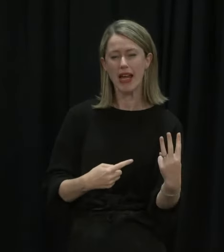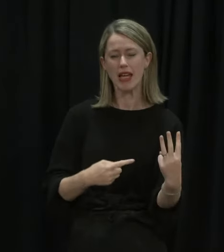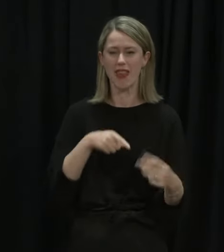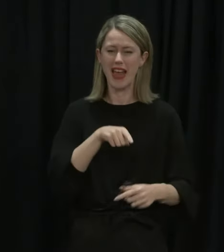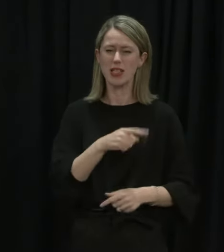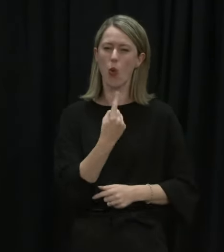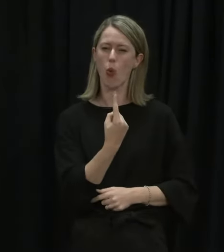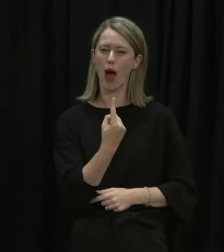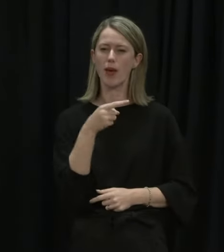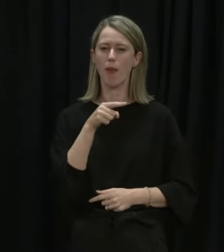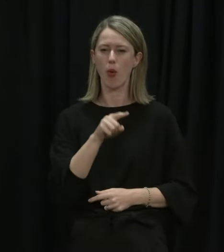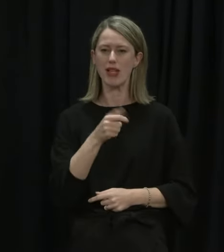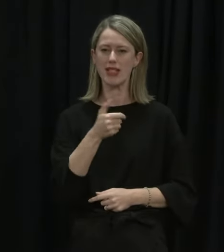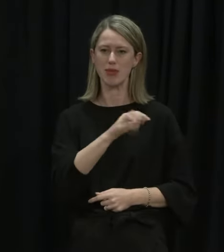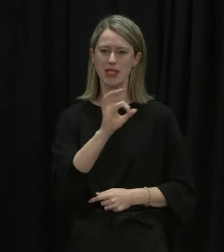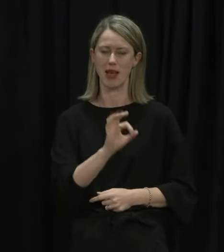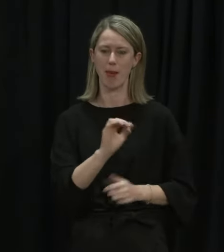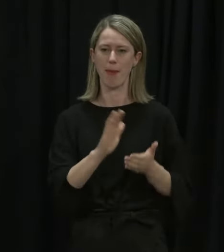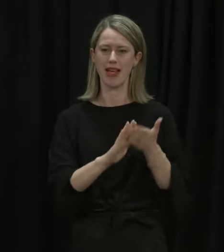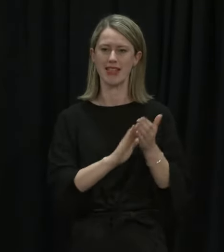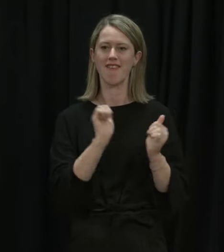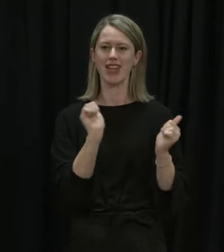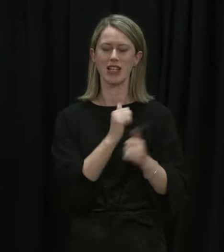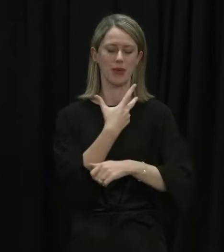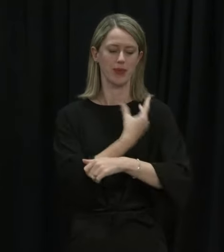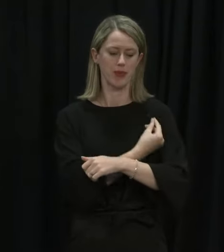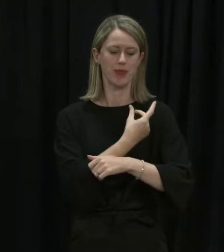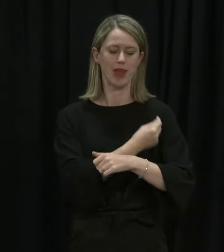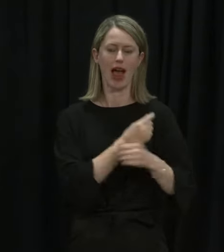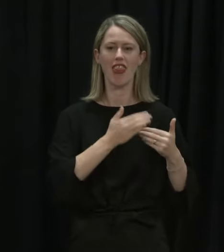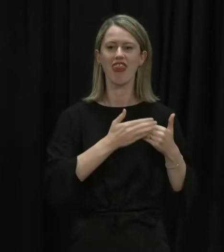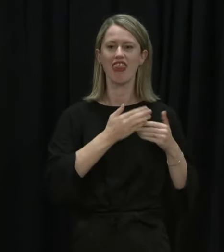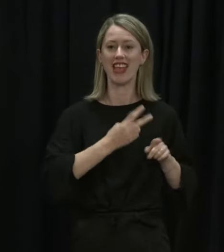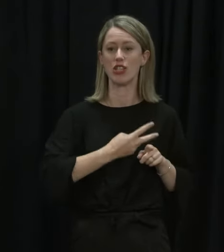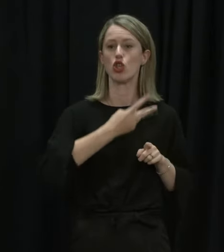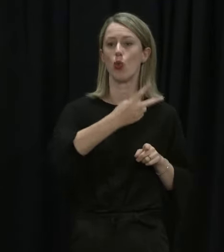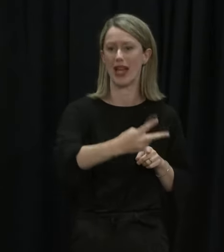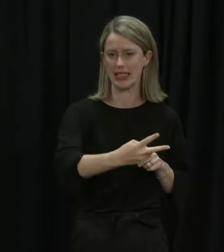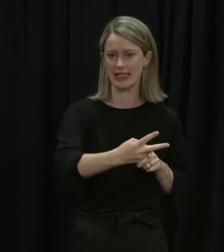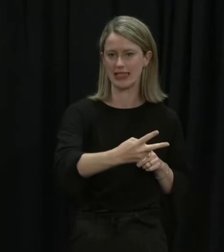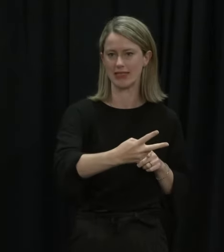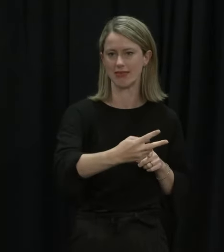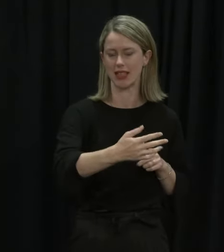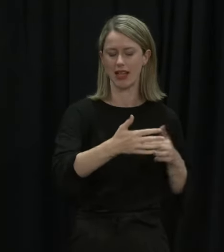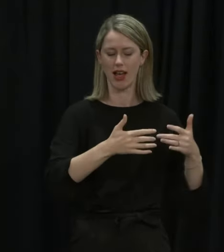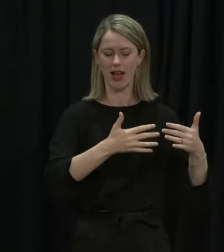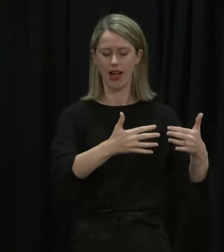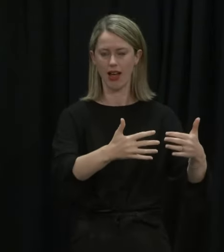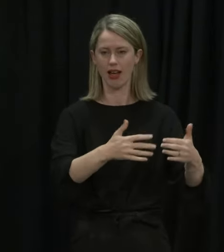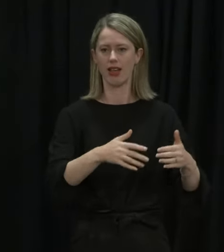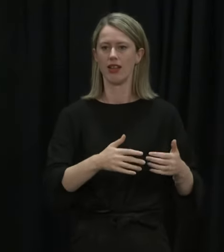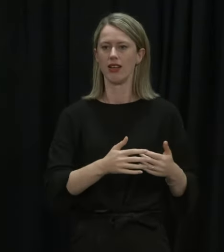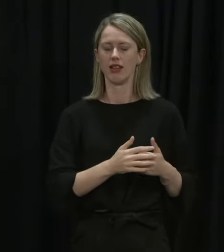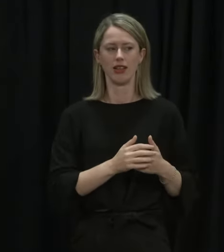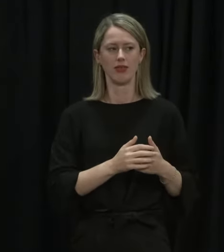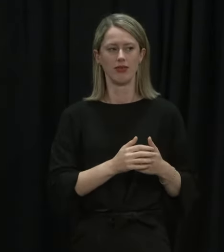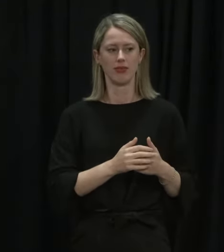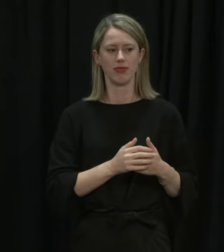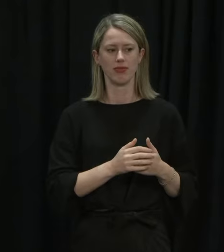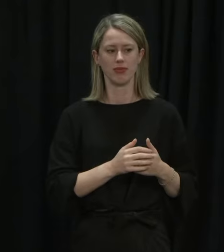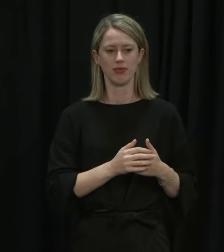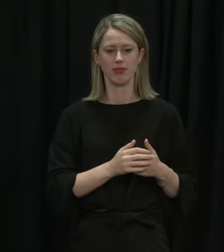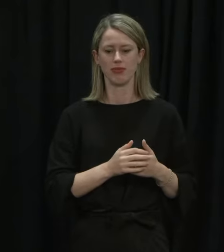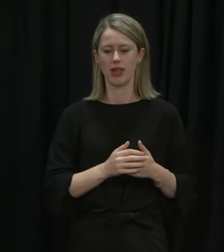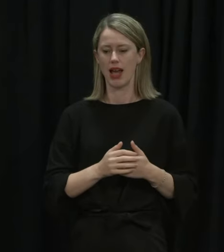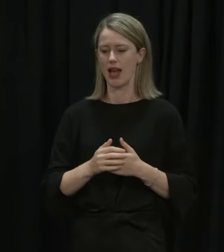who are fully immunised. That is at least two weeks since their second vaccination. And fully immunised cases make